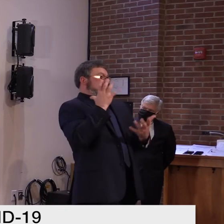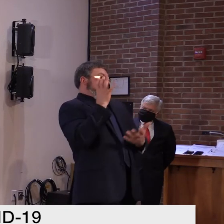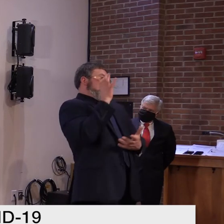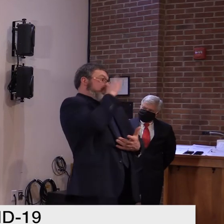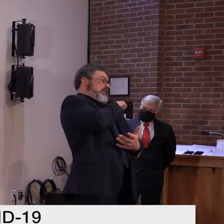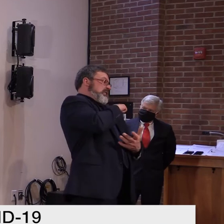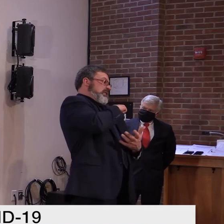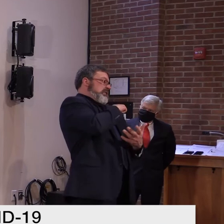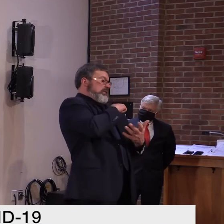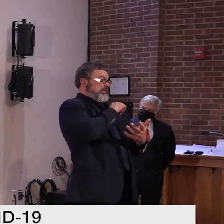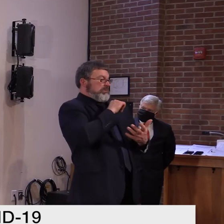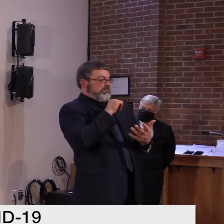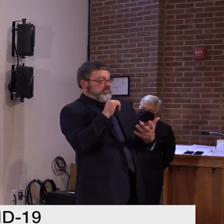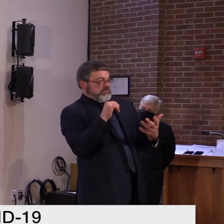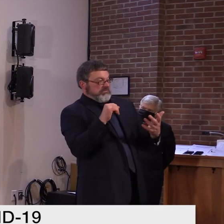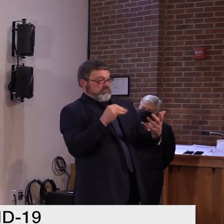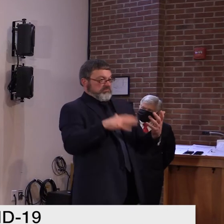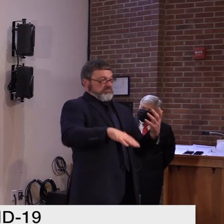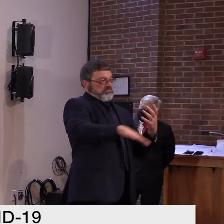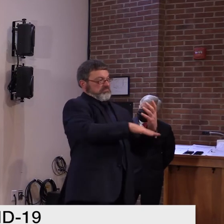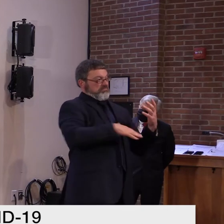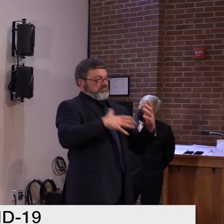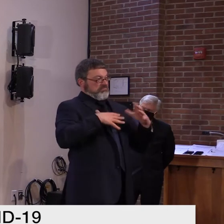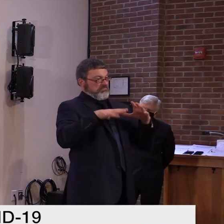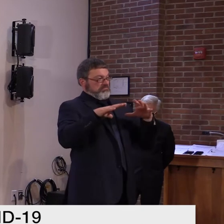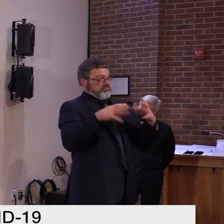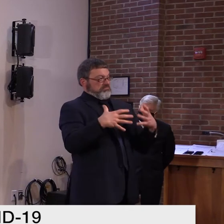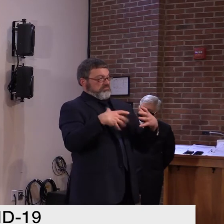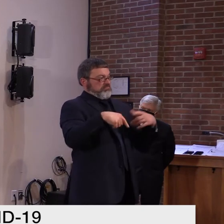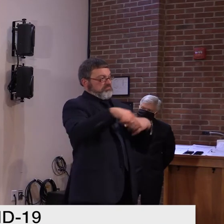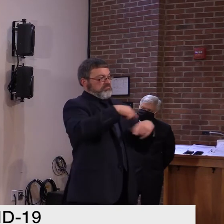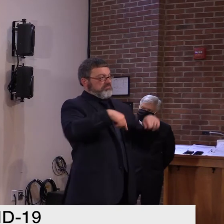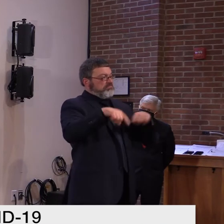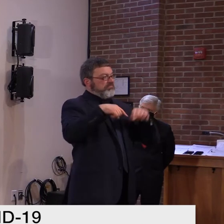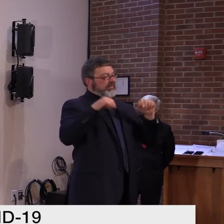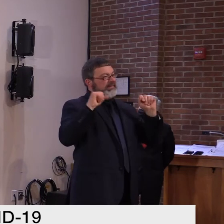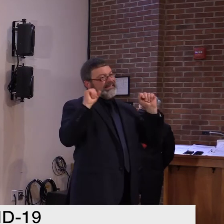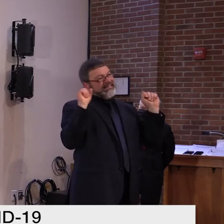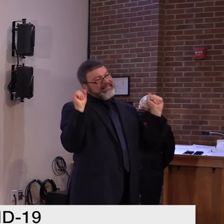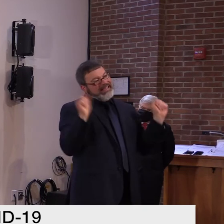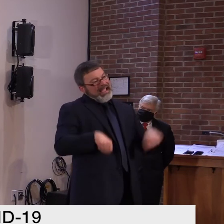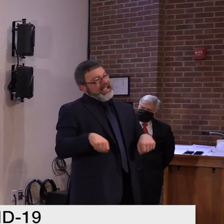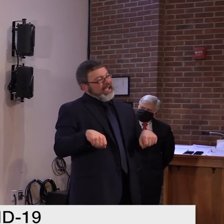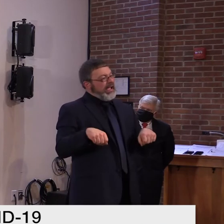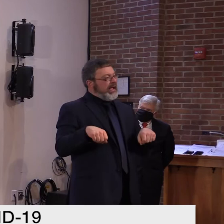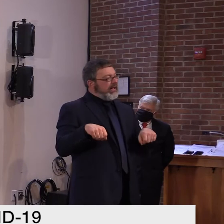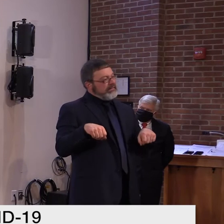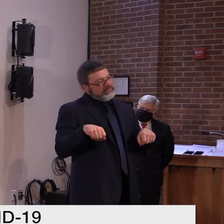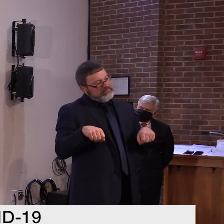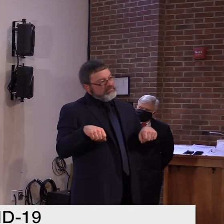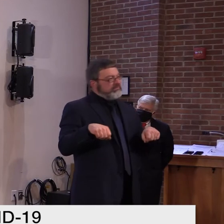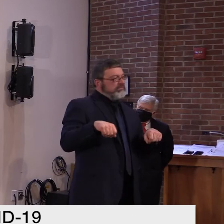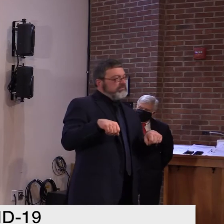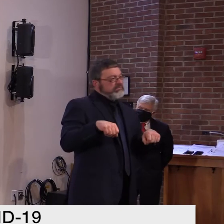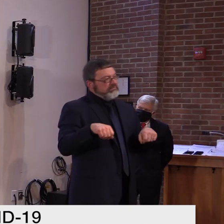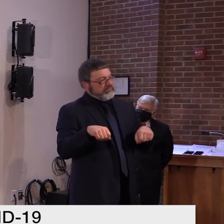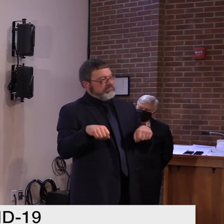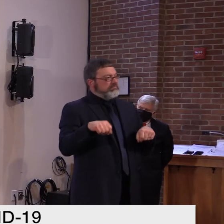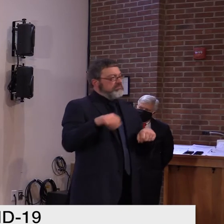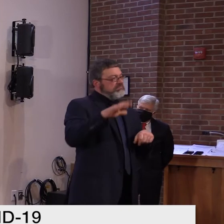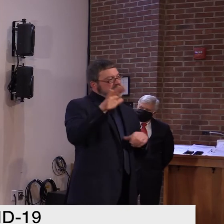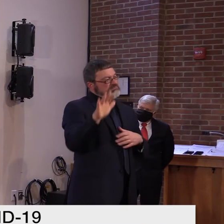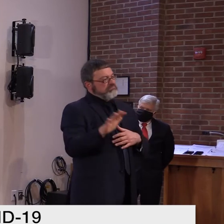tracing workforce that we have dedicated to this effort should be able to handle in the range of 90 new, uh,